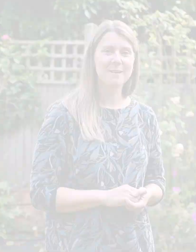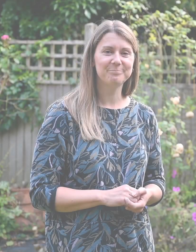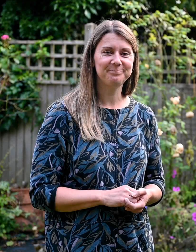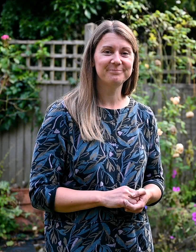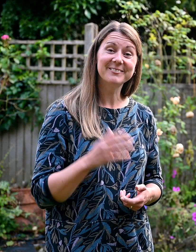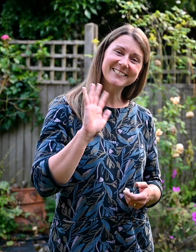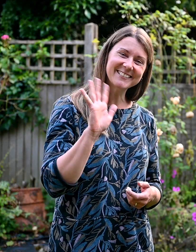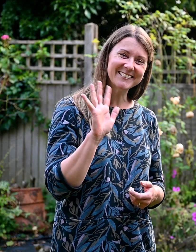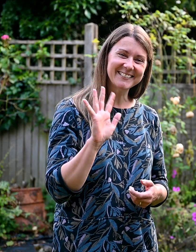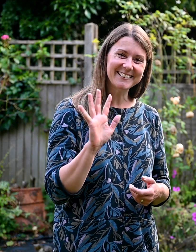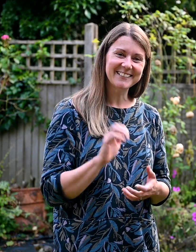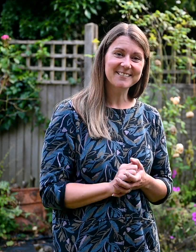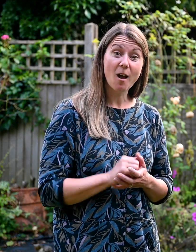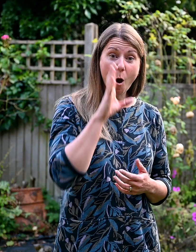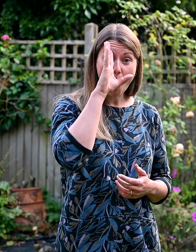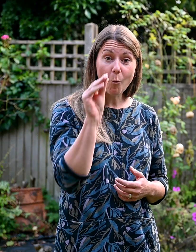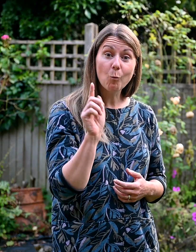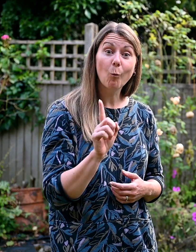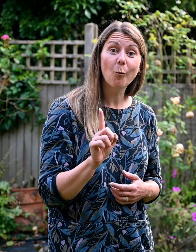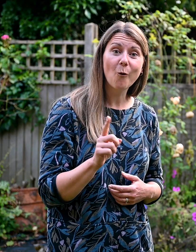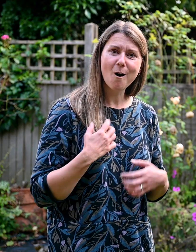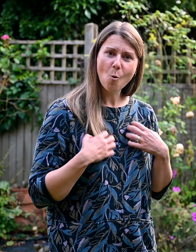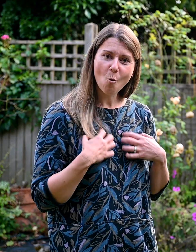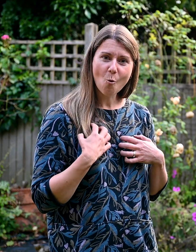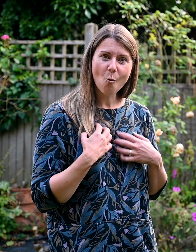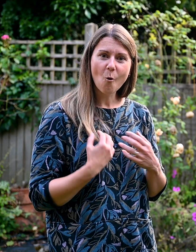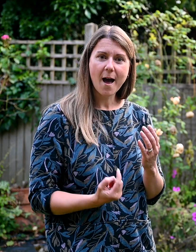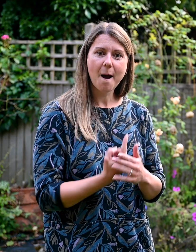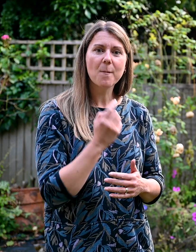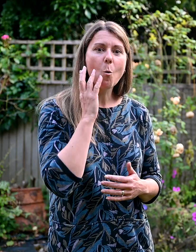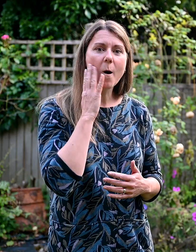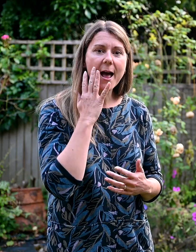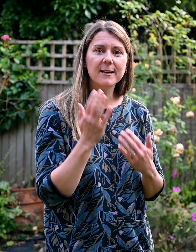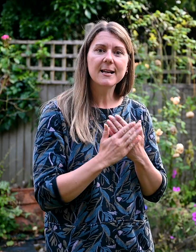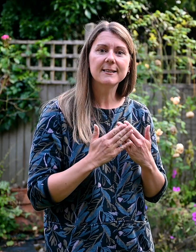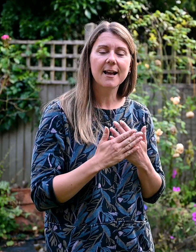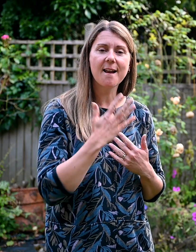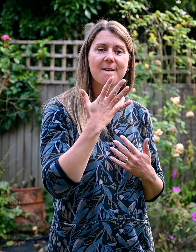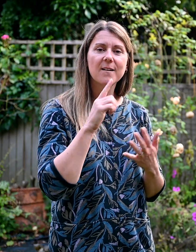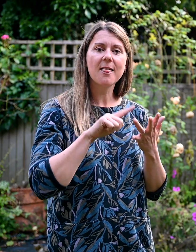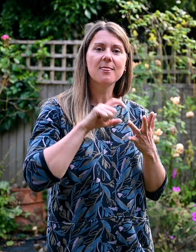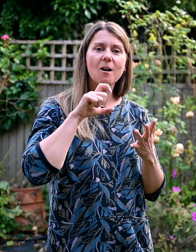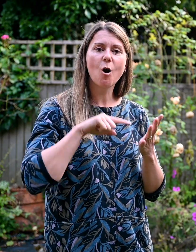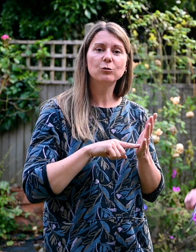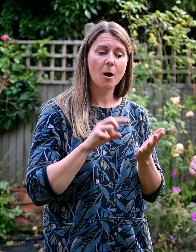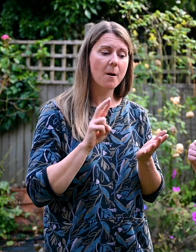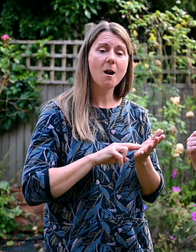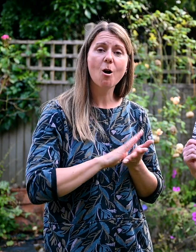Hello! We'd like to tell you something exciting happening on Saturday the 5th of October in Nottingham. The